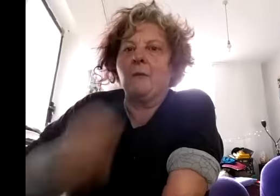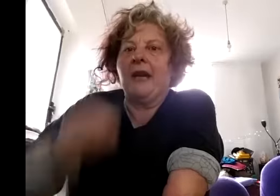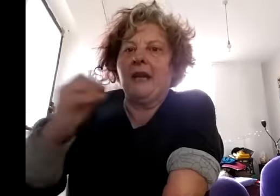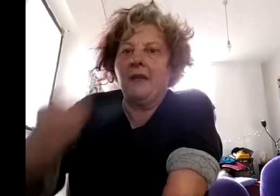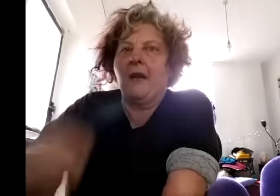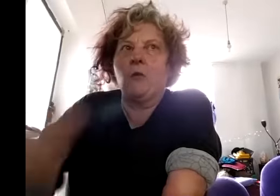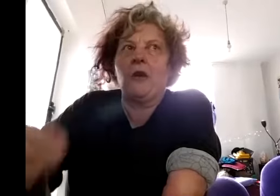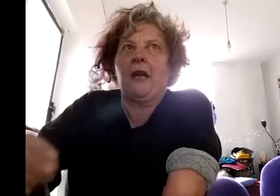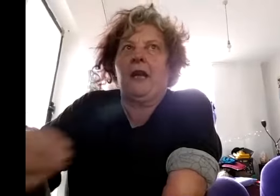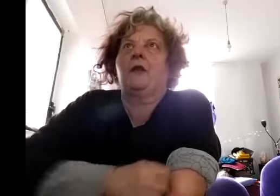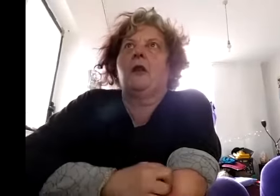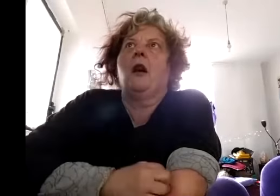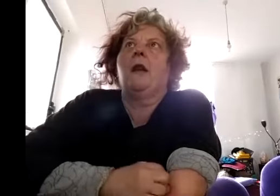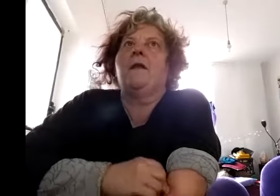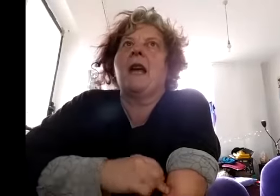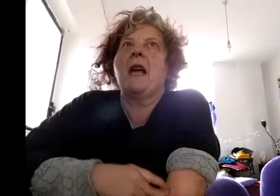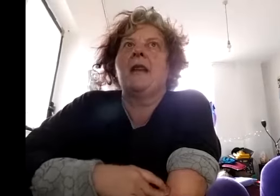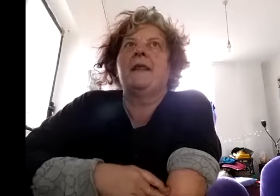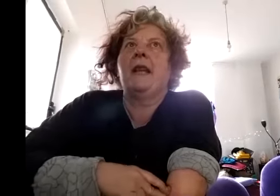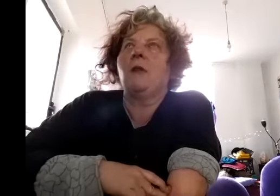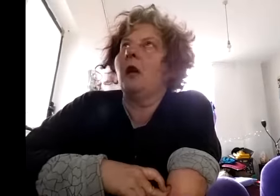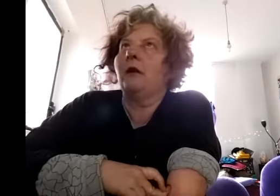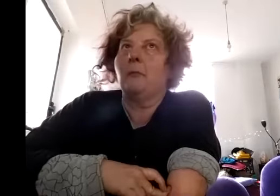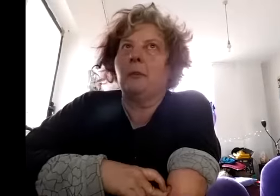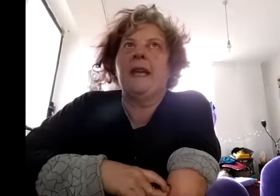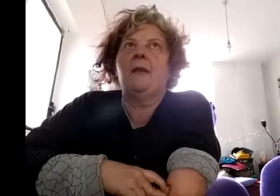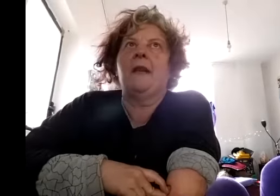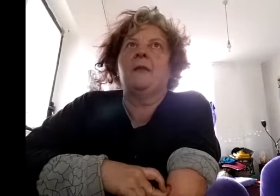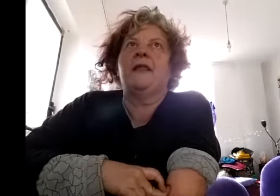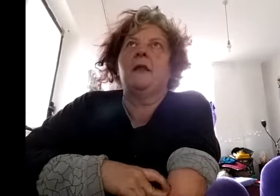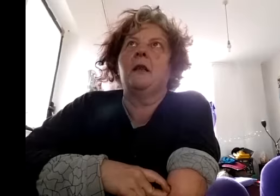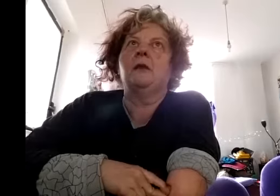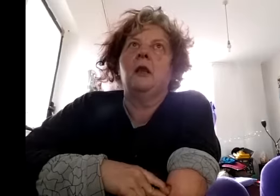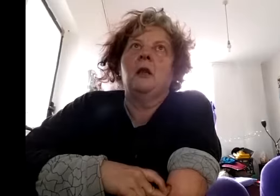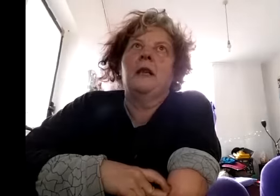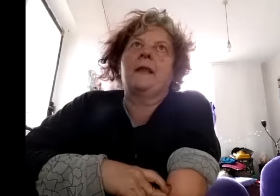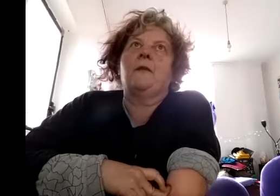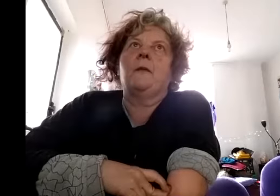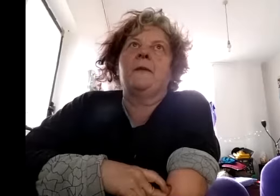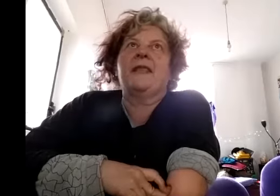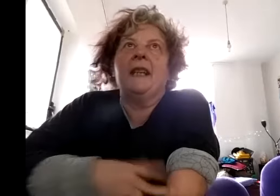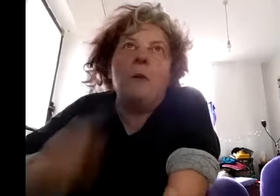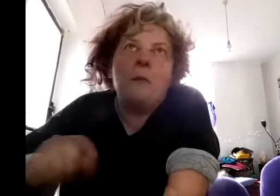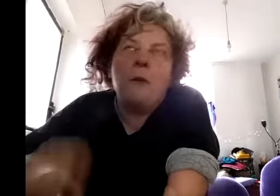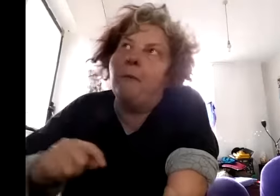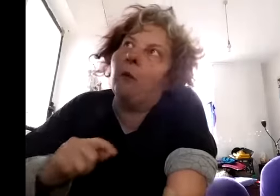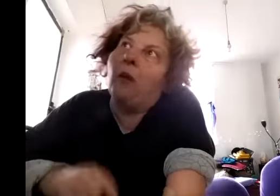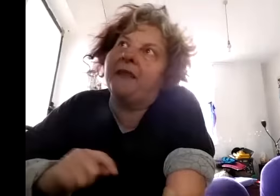been another walkout i've never had anyone complain about the material it's level of obscenity i remember once a